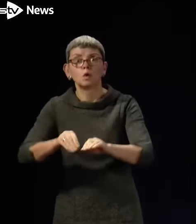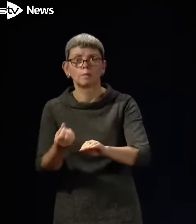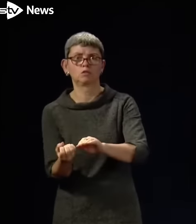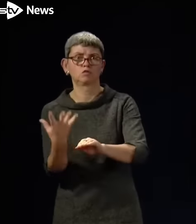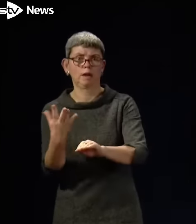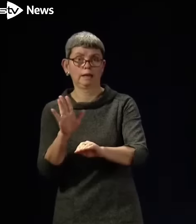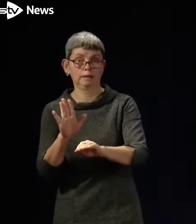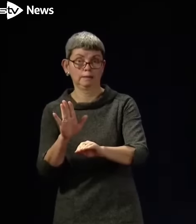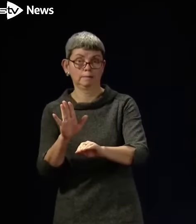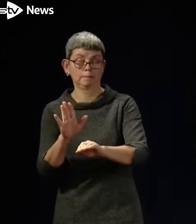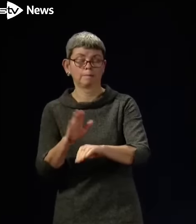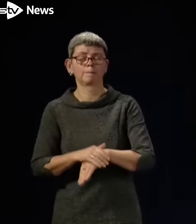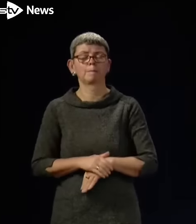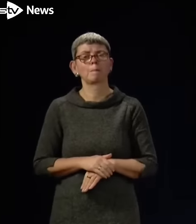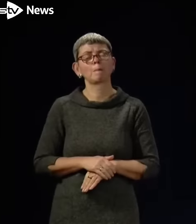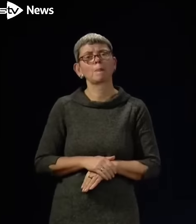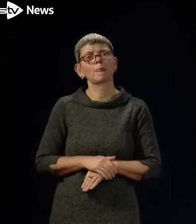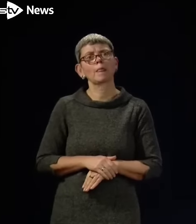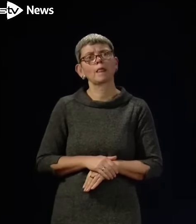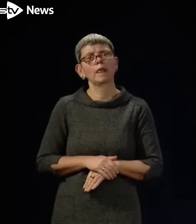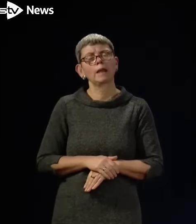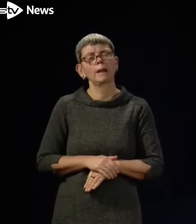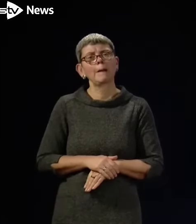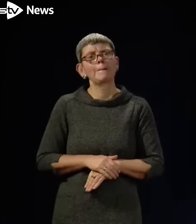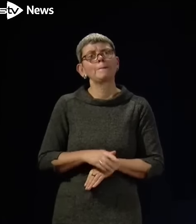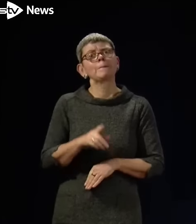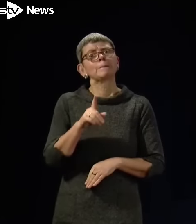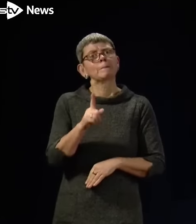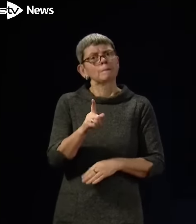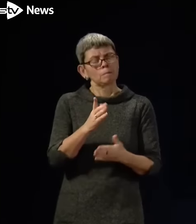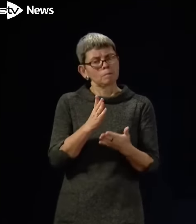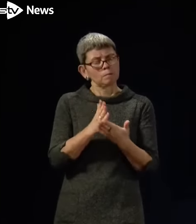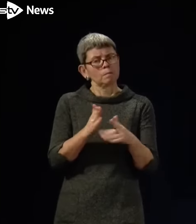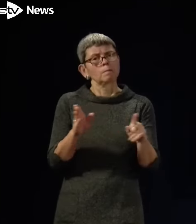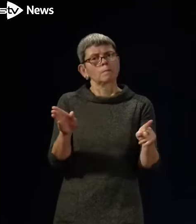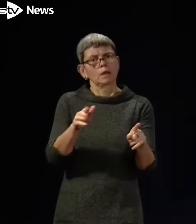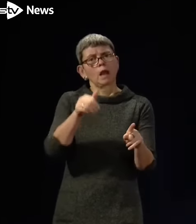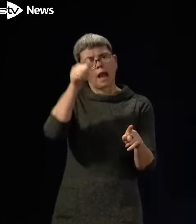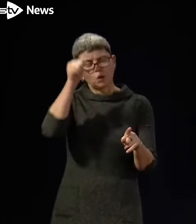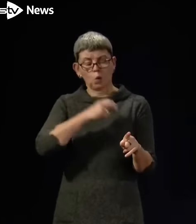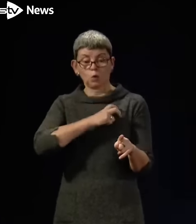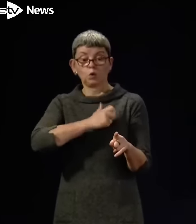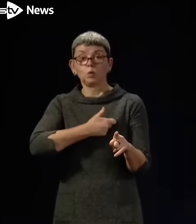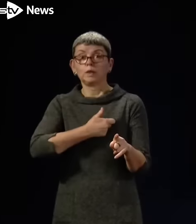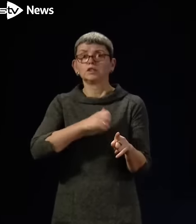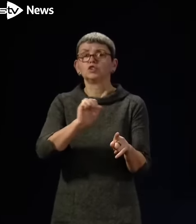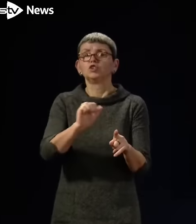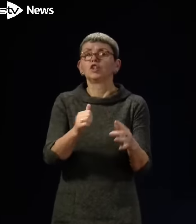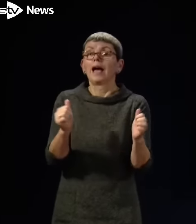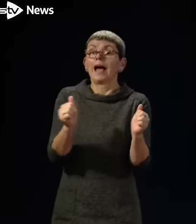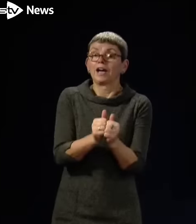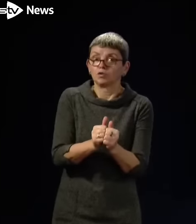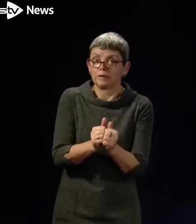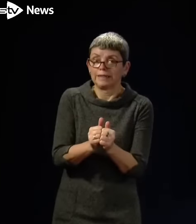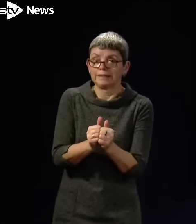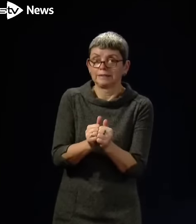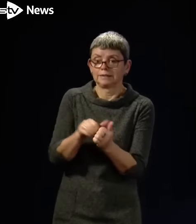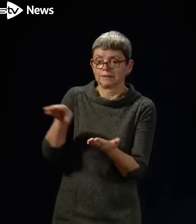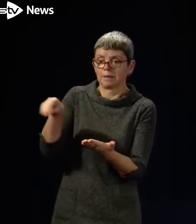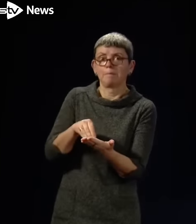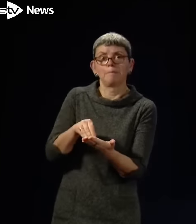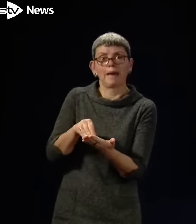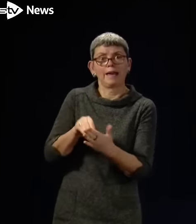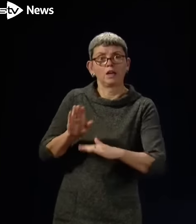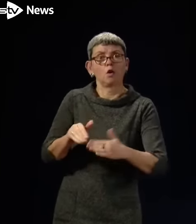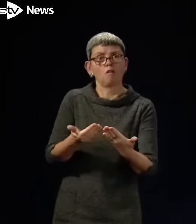And in saying the next bit, I'm not underplaying at all the concerns of the unions that have not voted to accept this year's